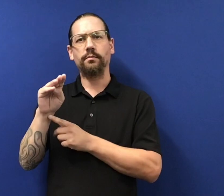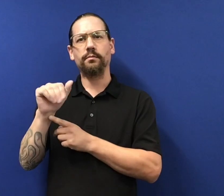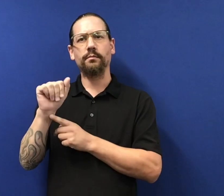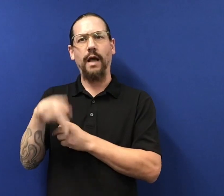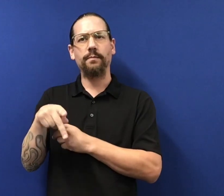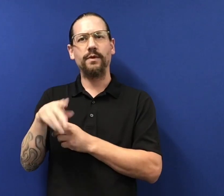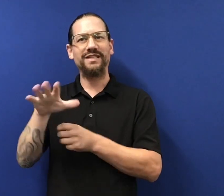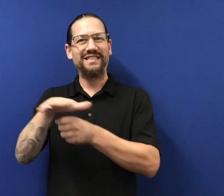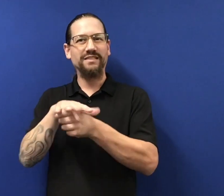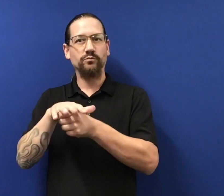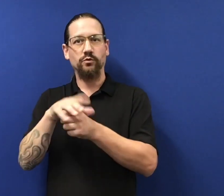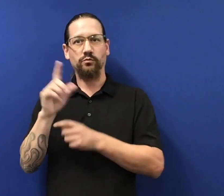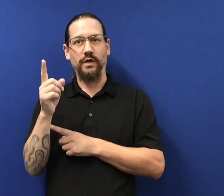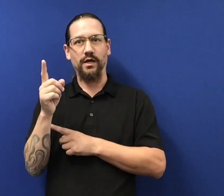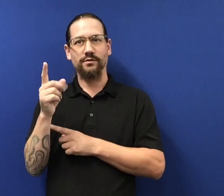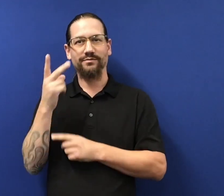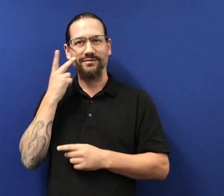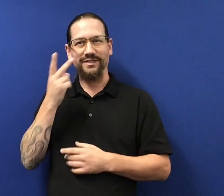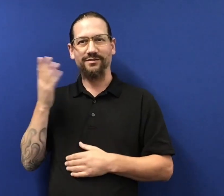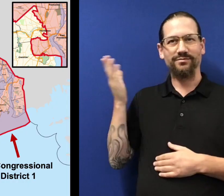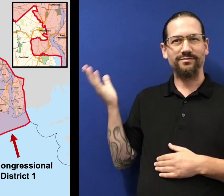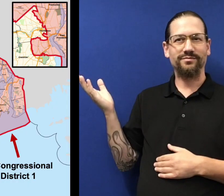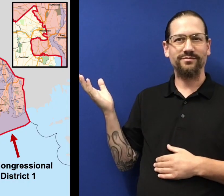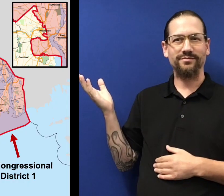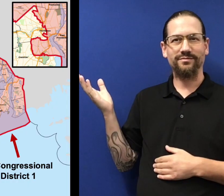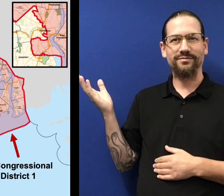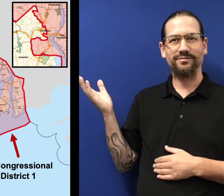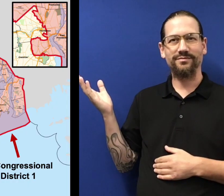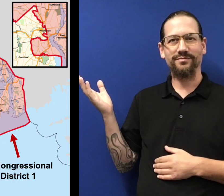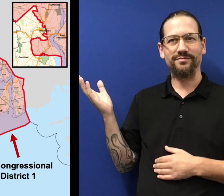So, if you notice the map in District 1 over my shoulder,